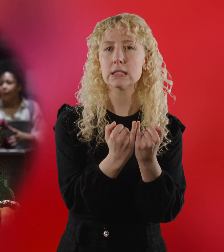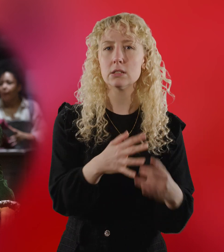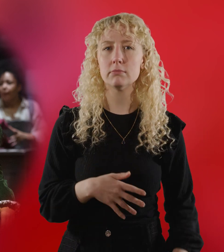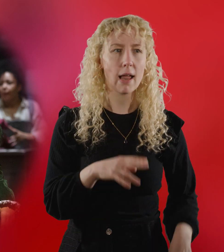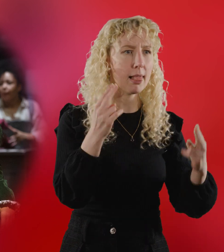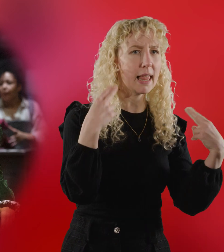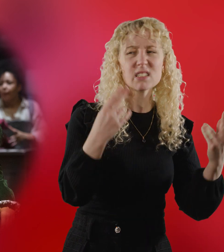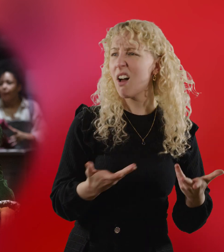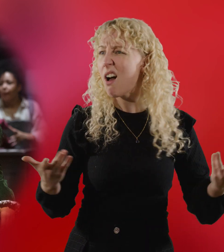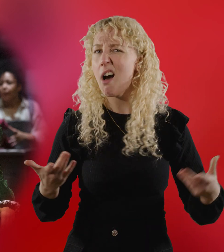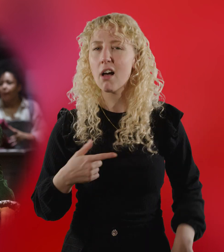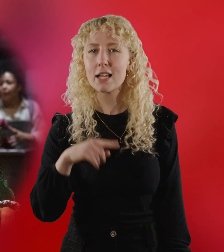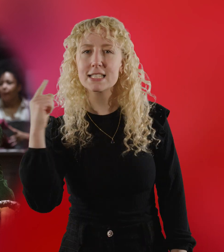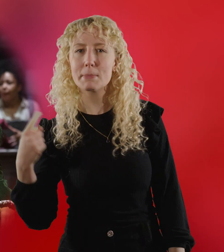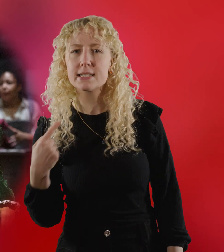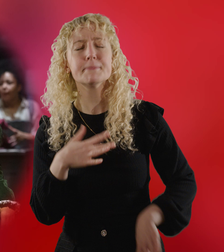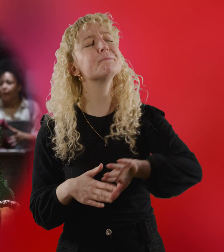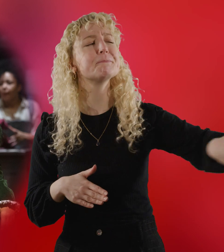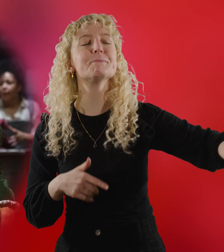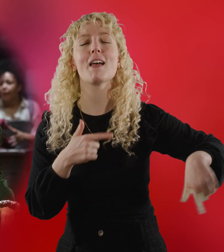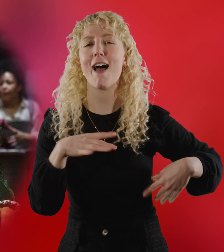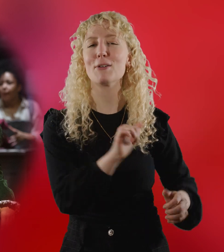As Spencer defends Liz's honour against her wishes.